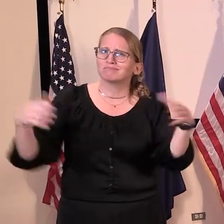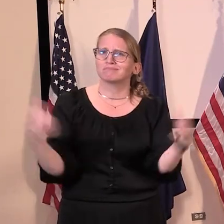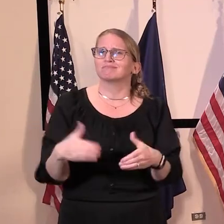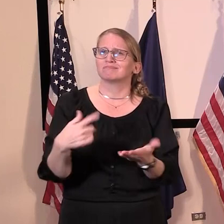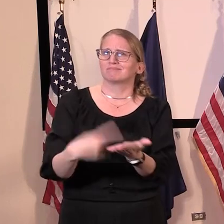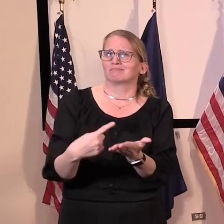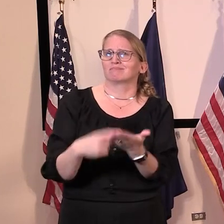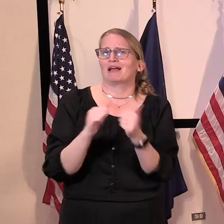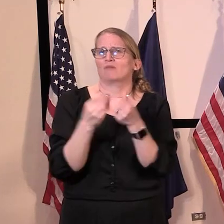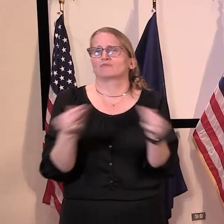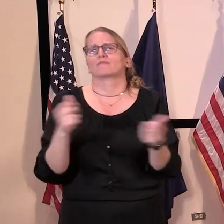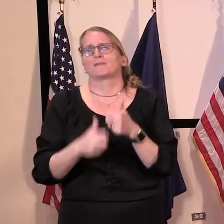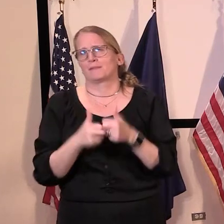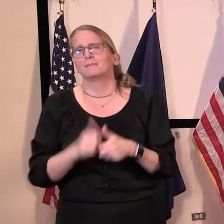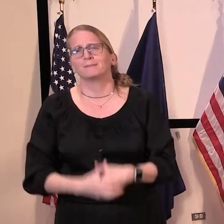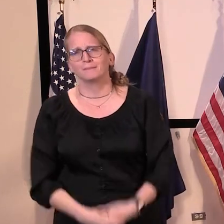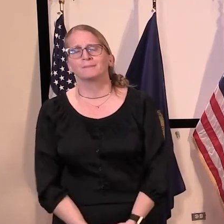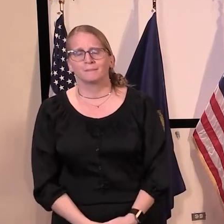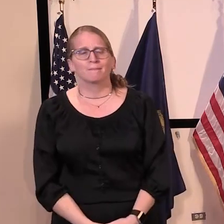Thank you, Governor.